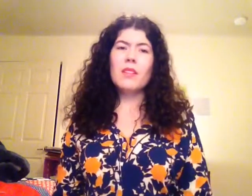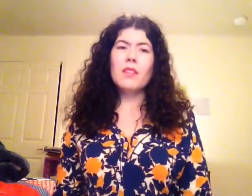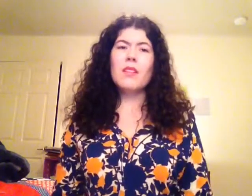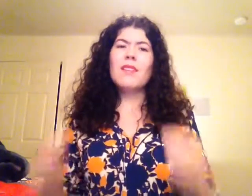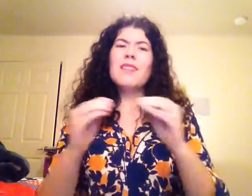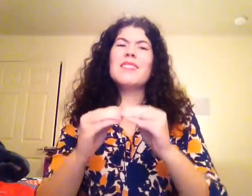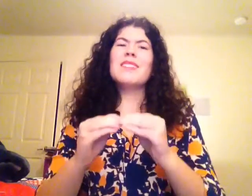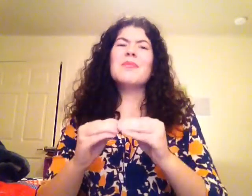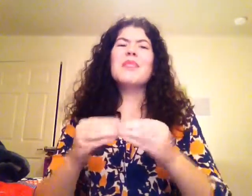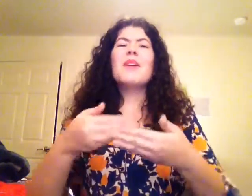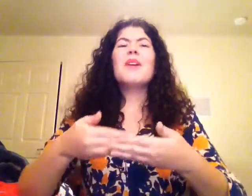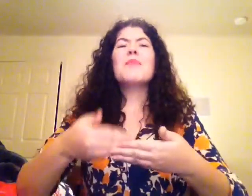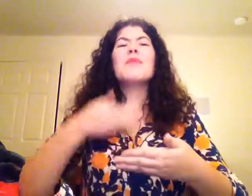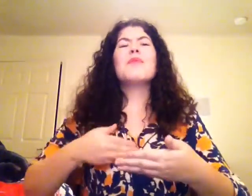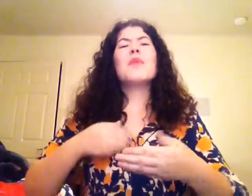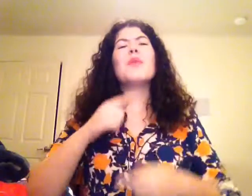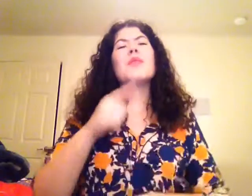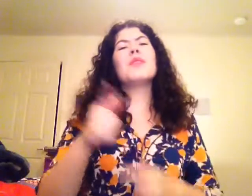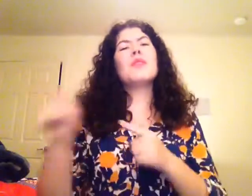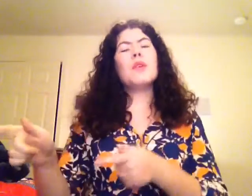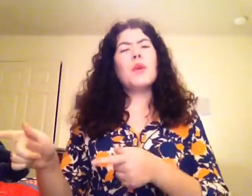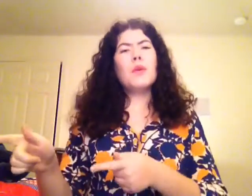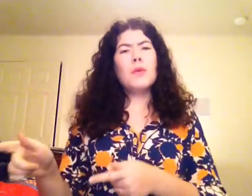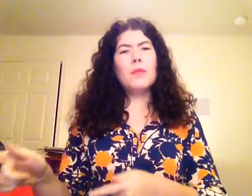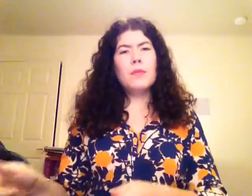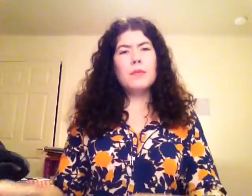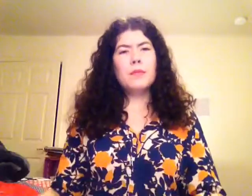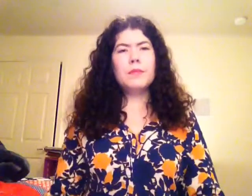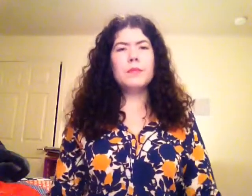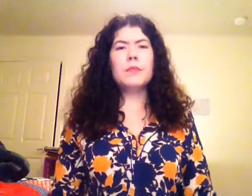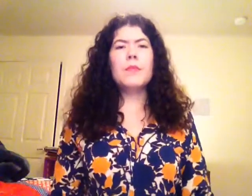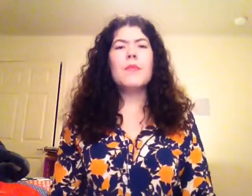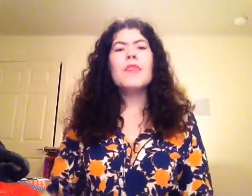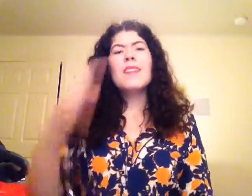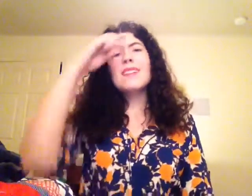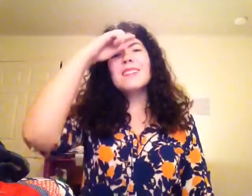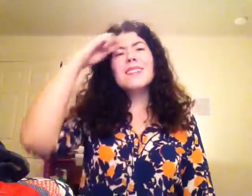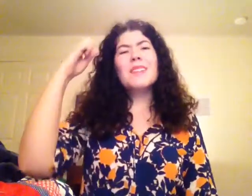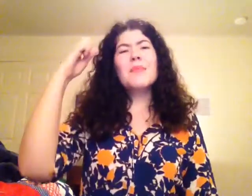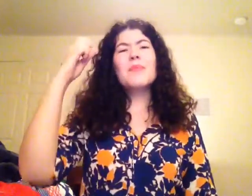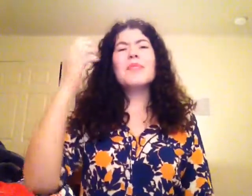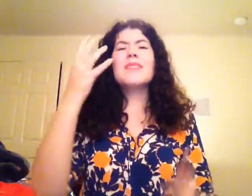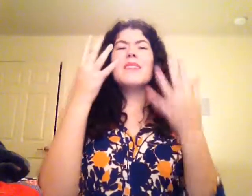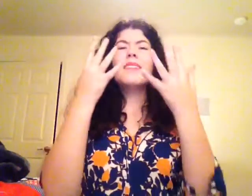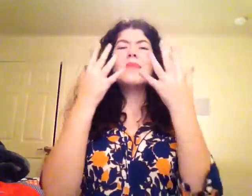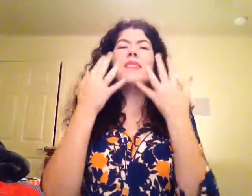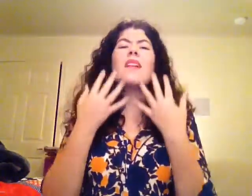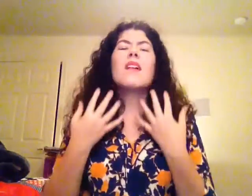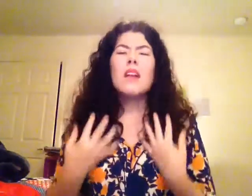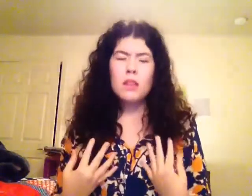Kiss me up before you go Summertime sadness